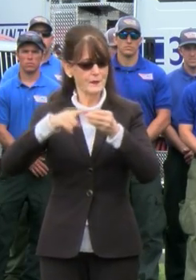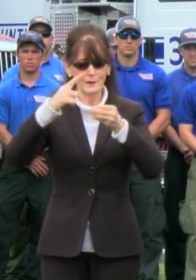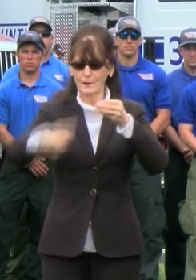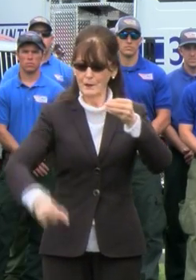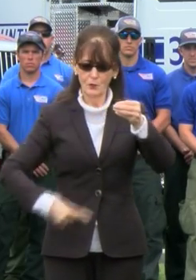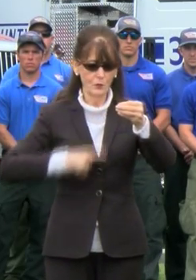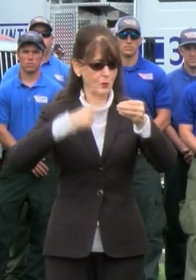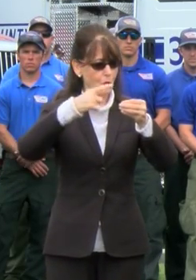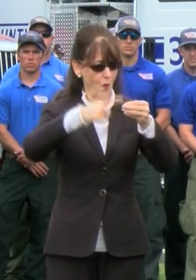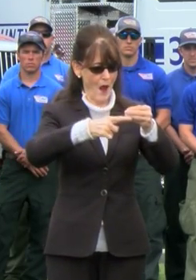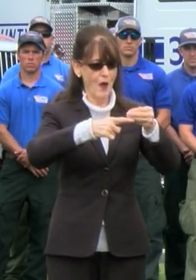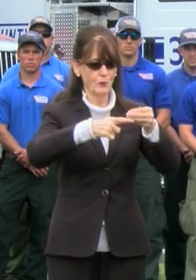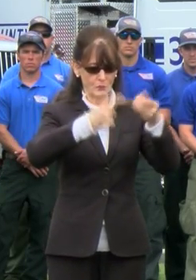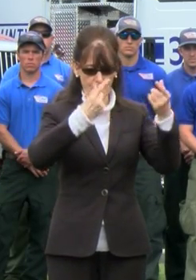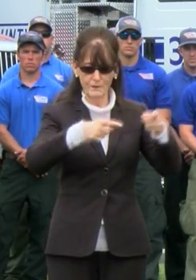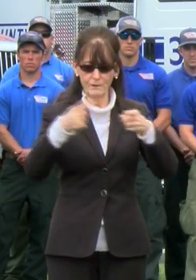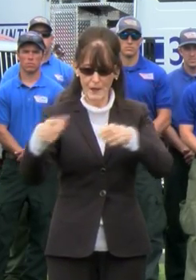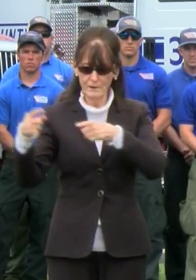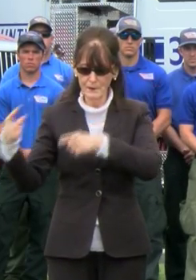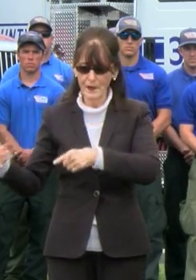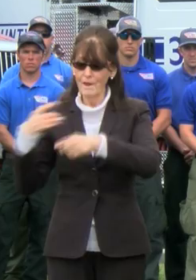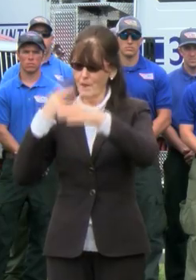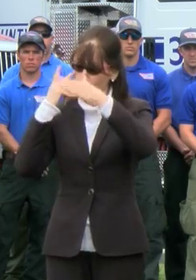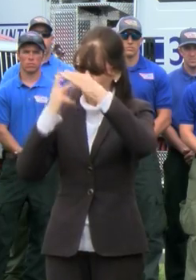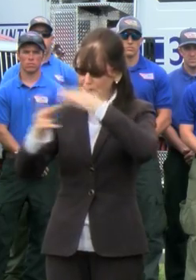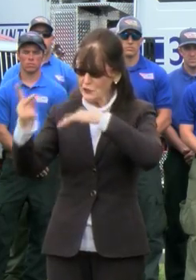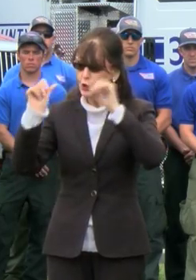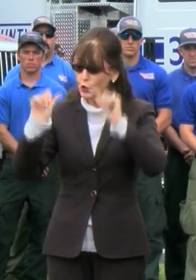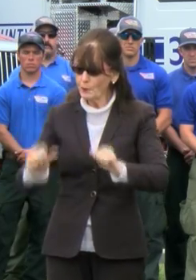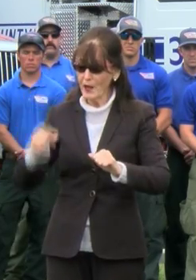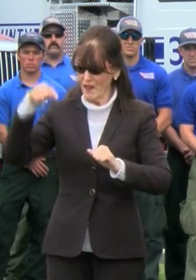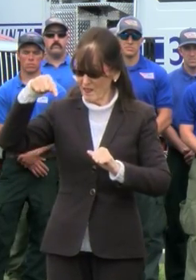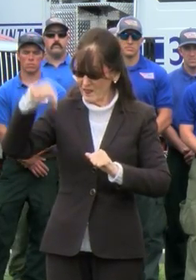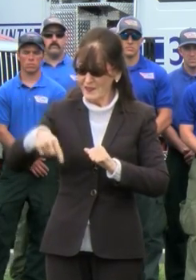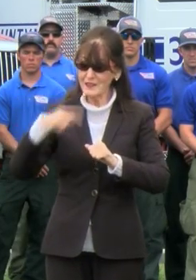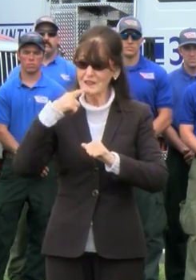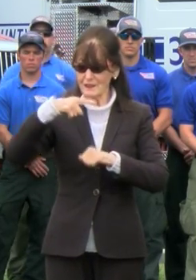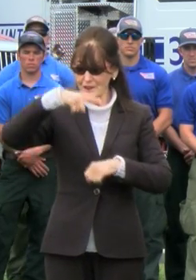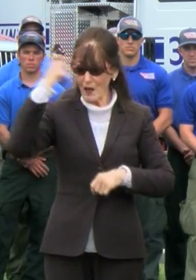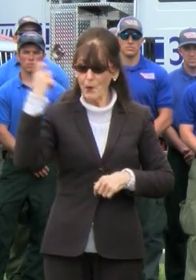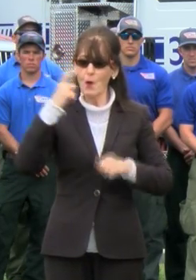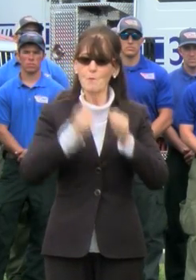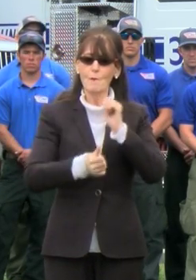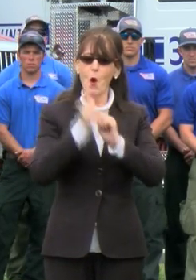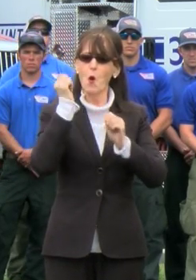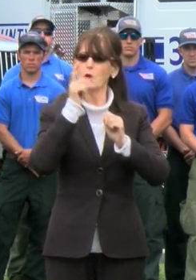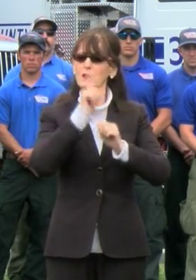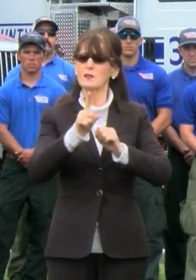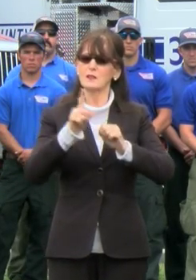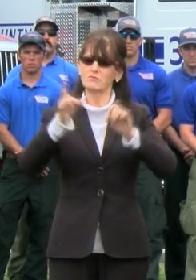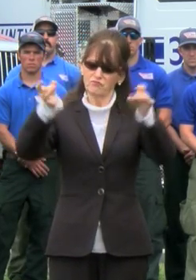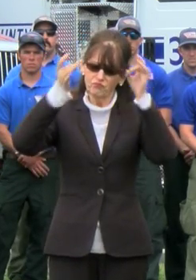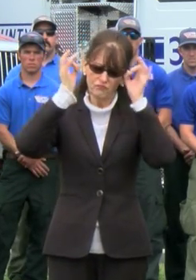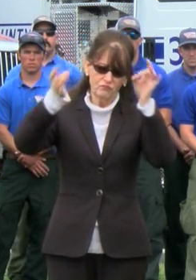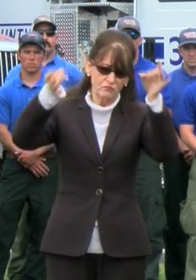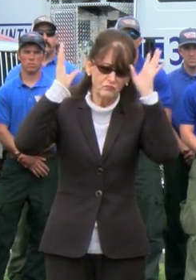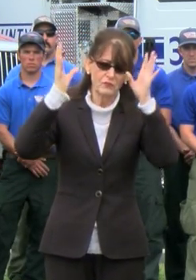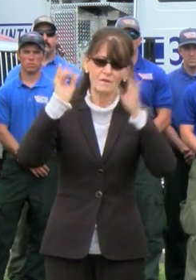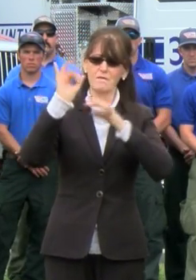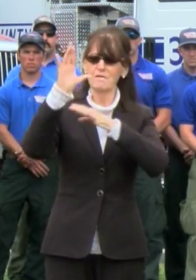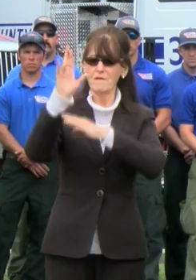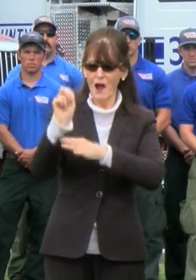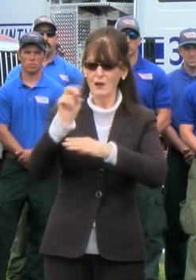that the predictions are this could be one of the most significant historical fire seasons on record.